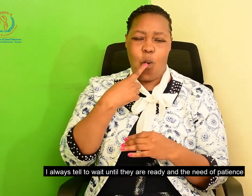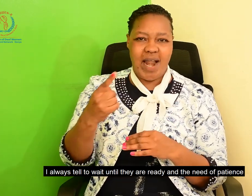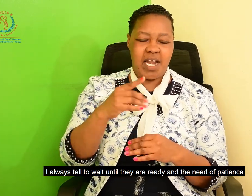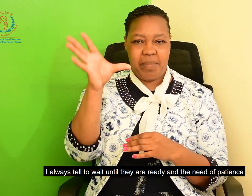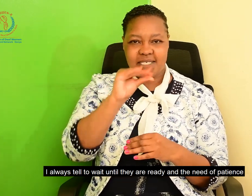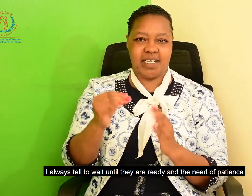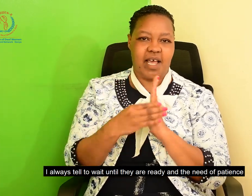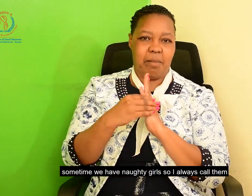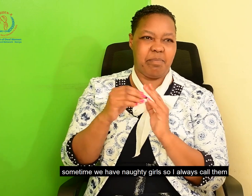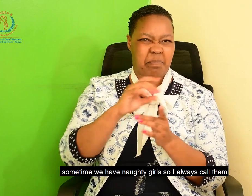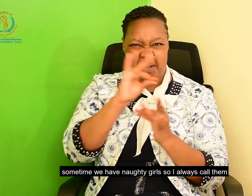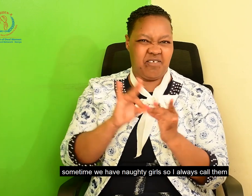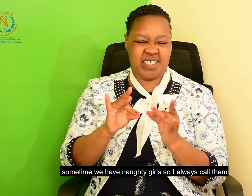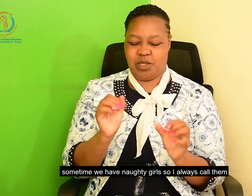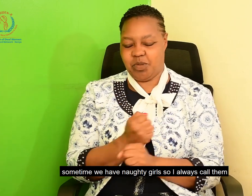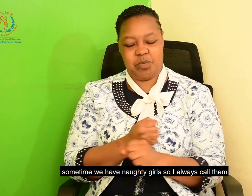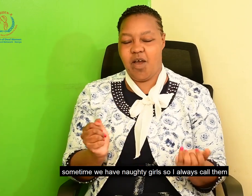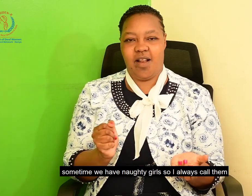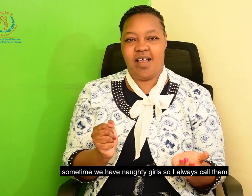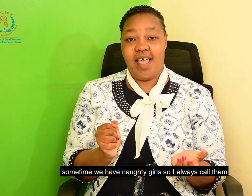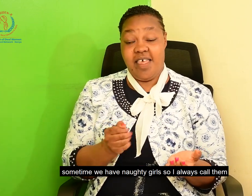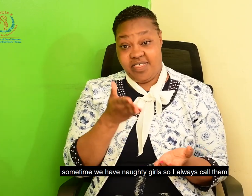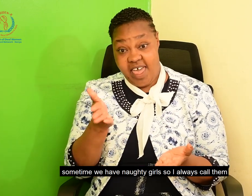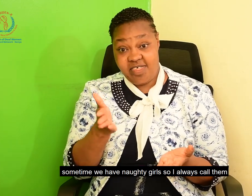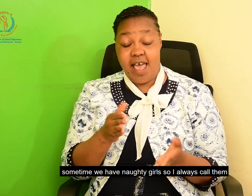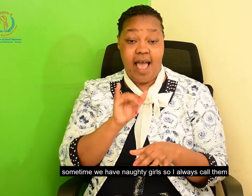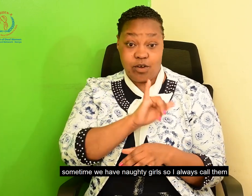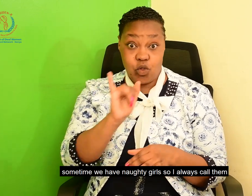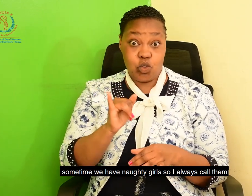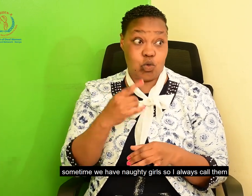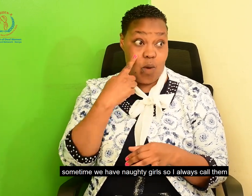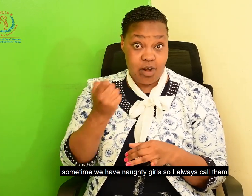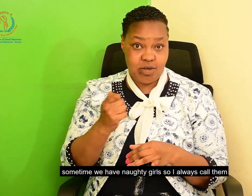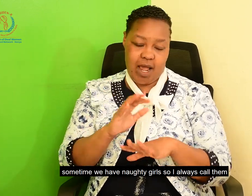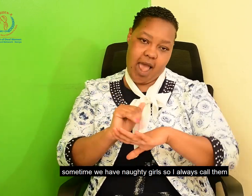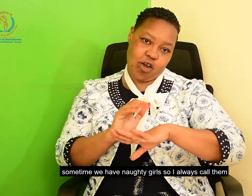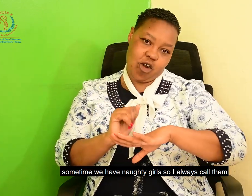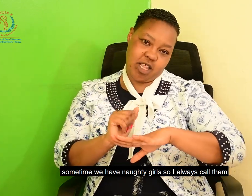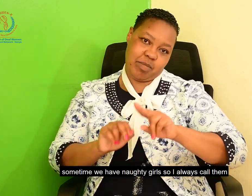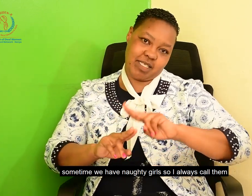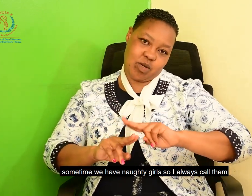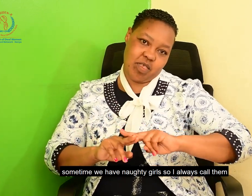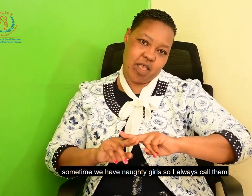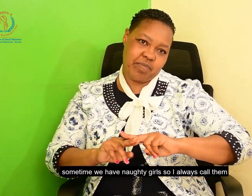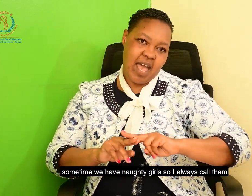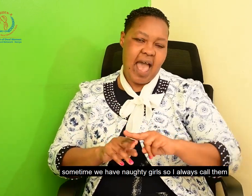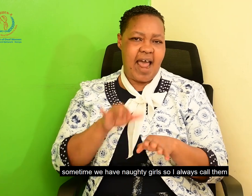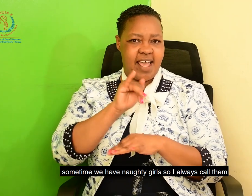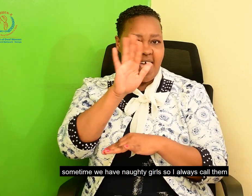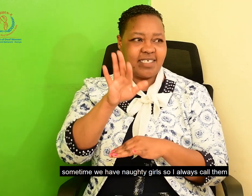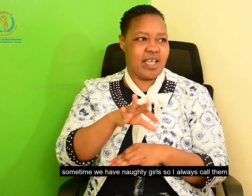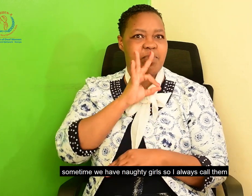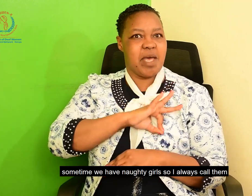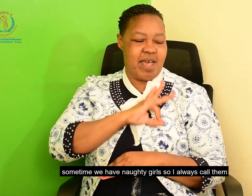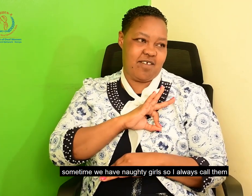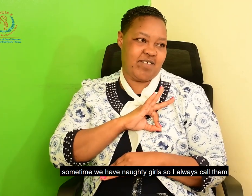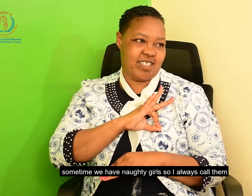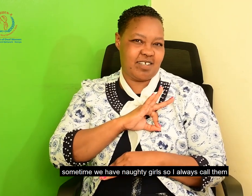need to be patient. But you know, sometimes we have naughty girls. So, those who are naughty, I always call them, sit down. And I